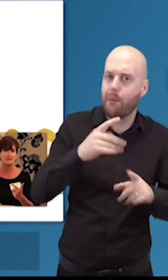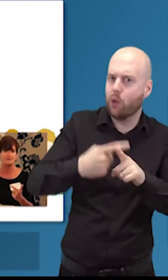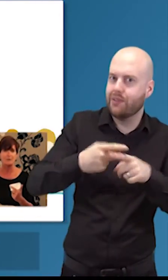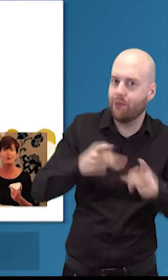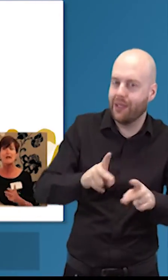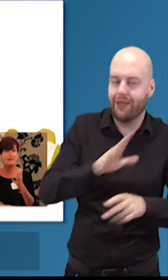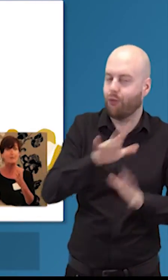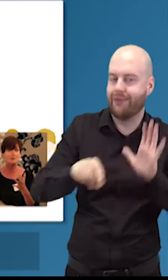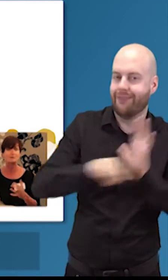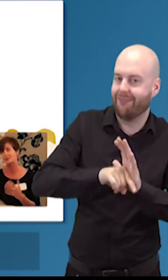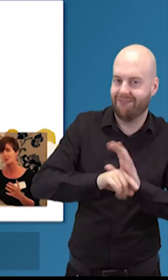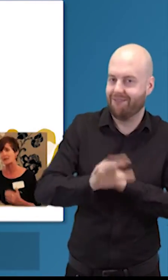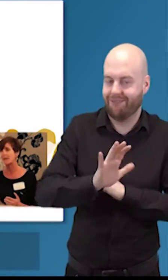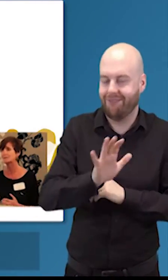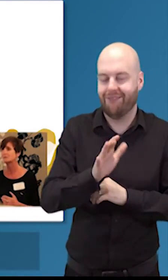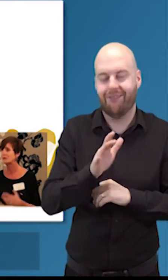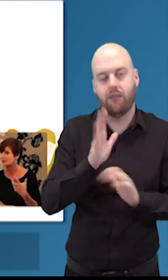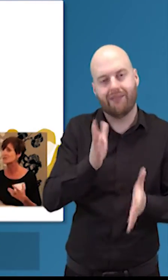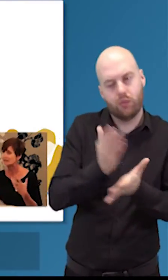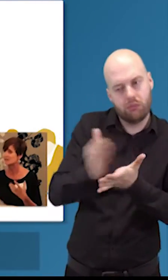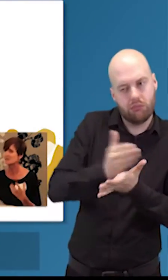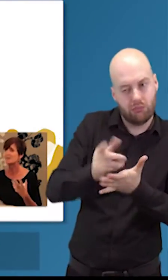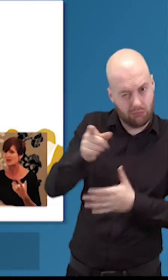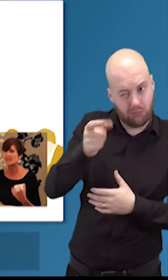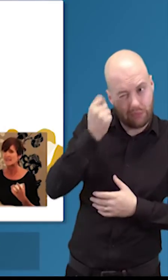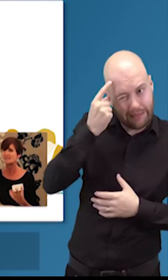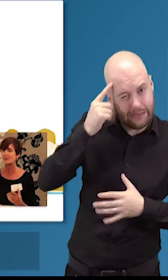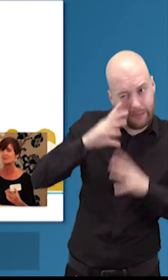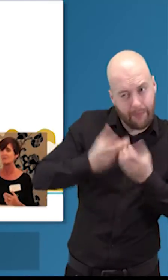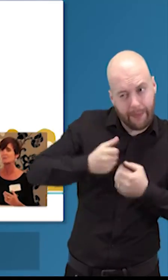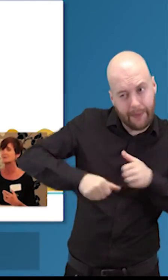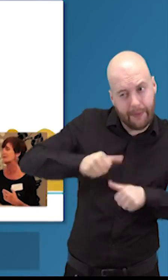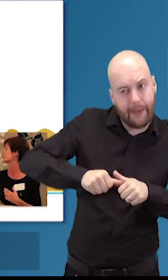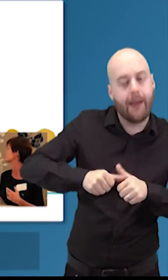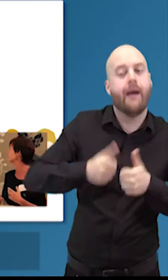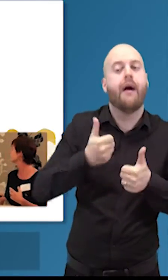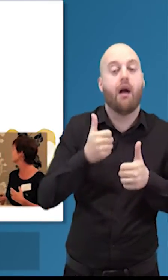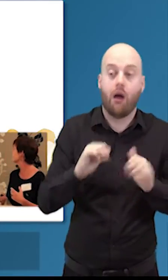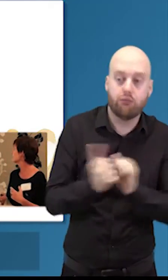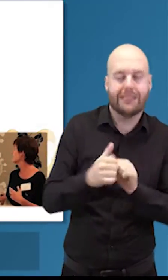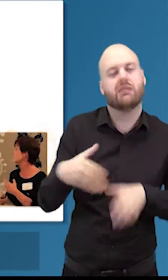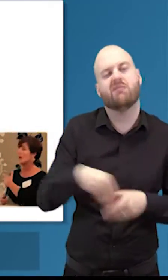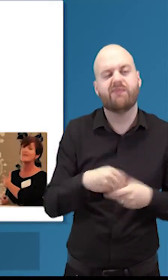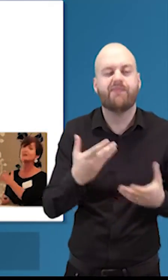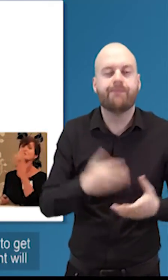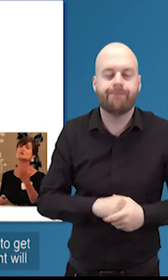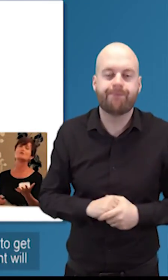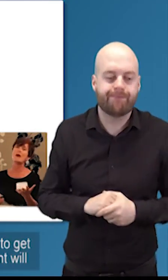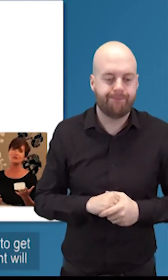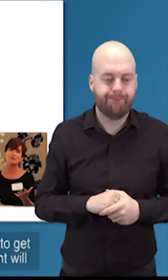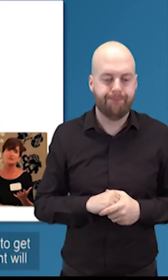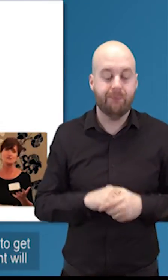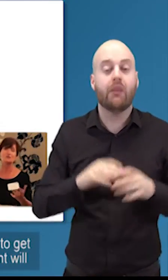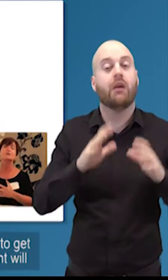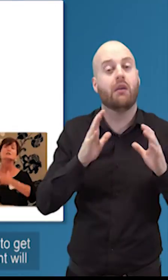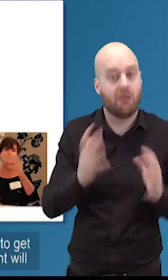letting themselves in for in a positive way not in an active way they just there's just a bit of a clarity around that process and then you need to